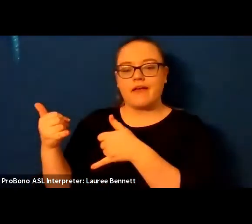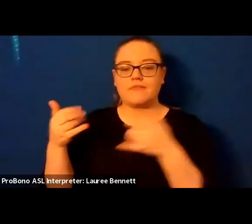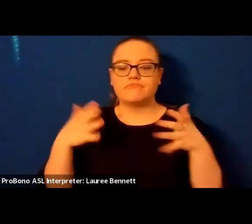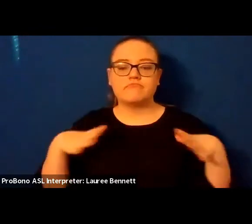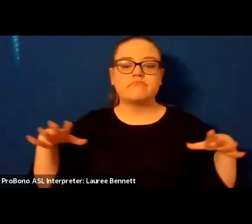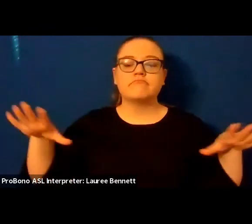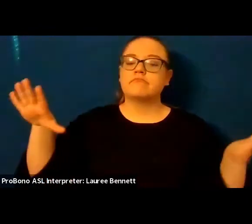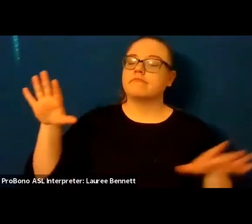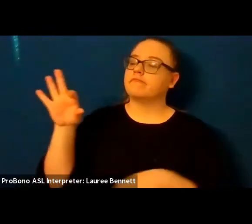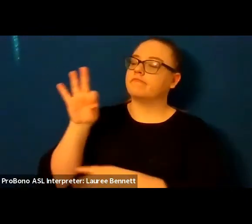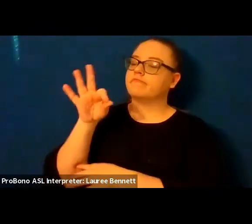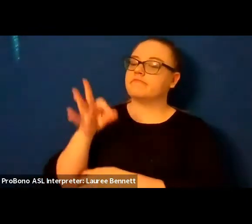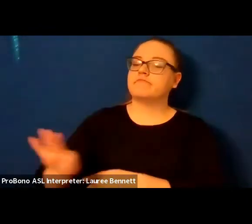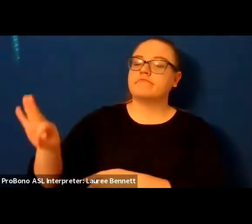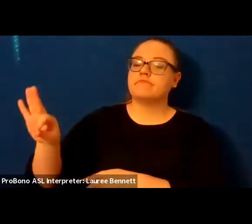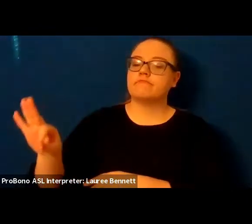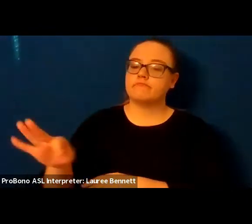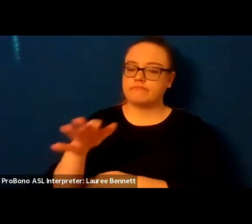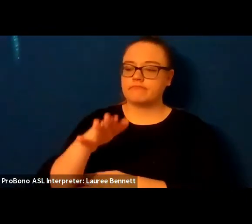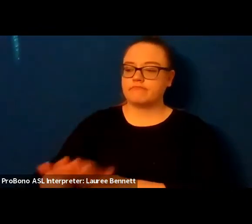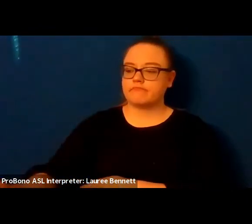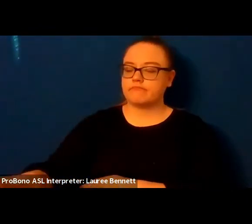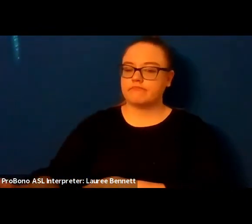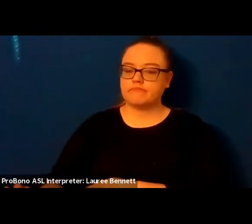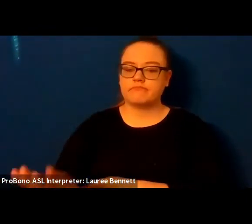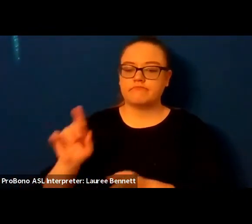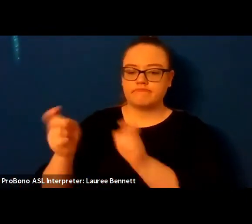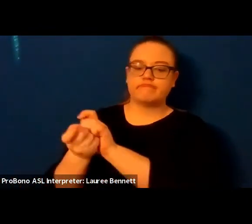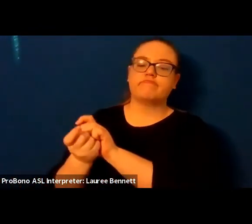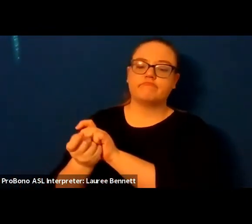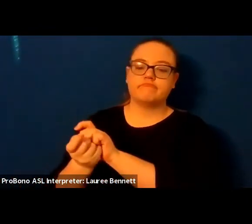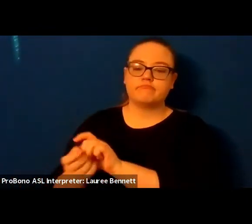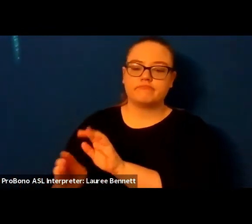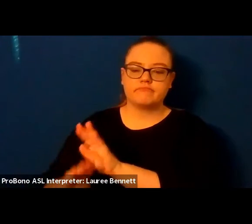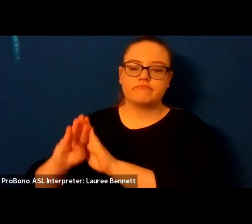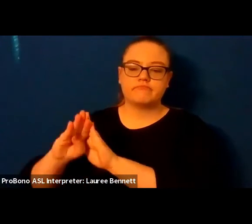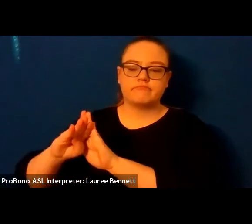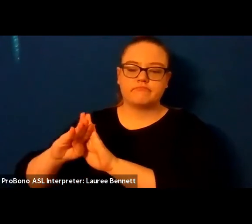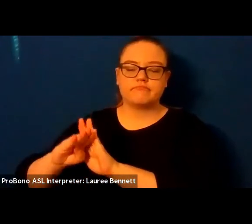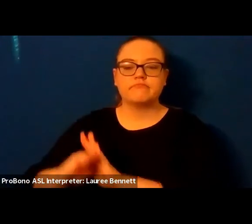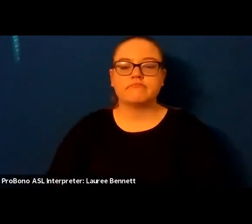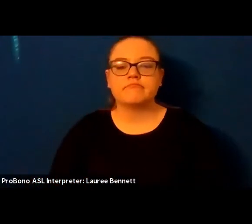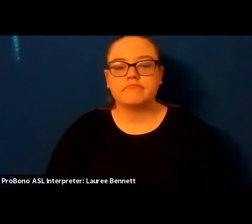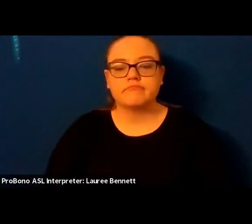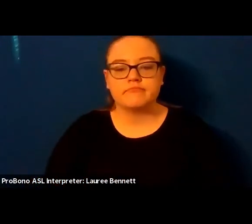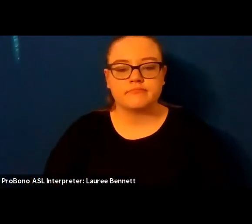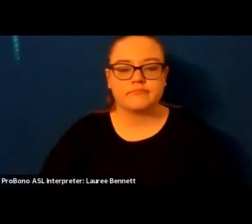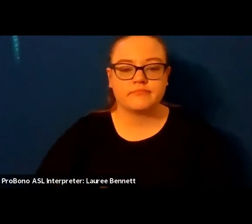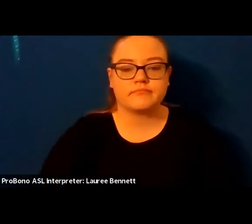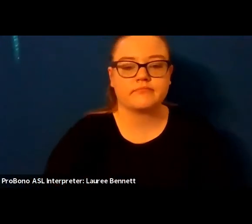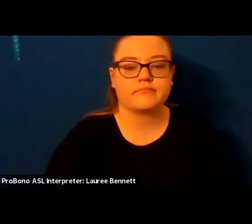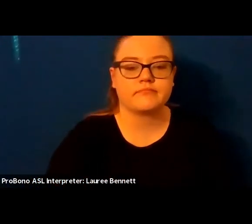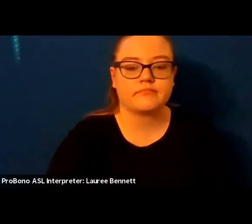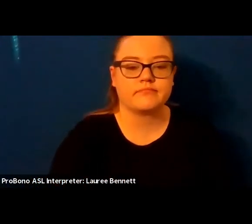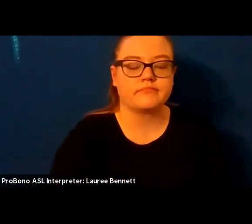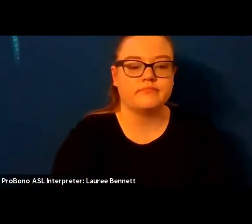the last